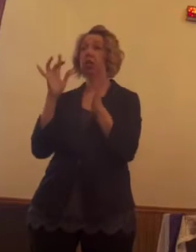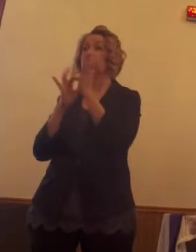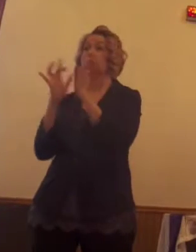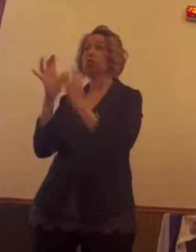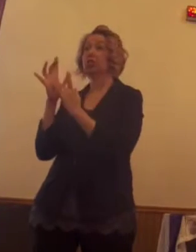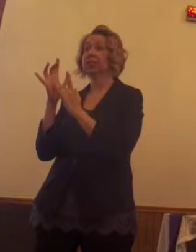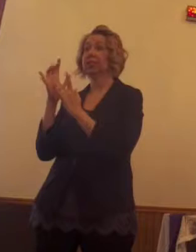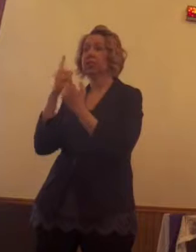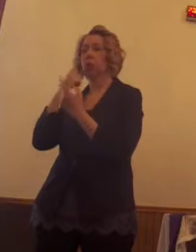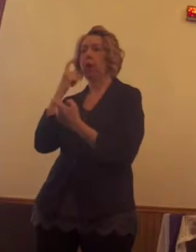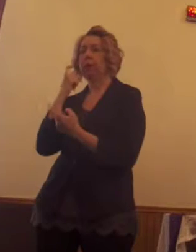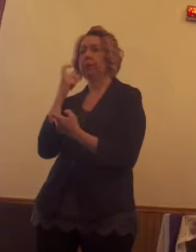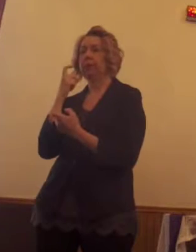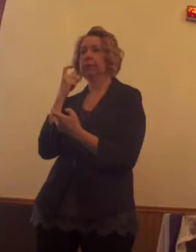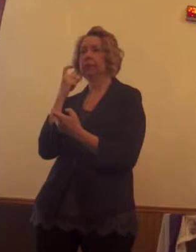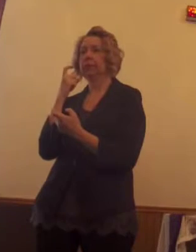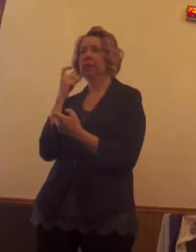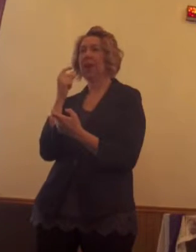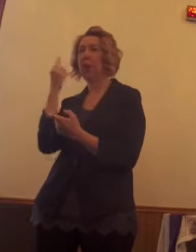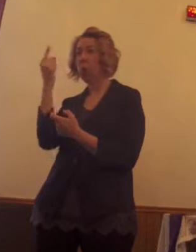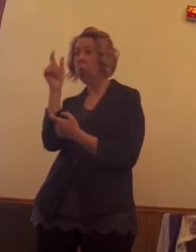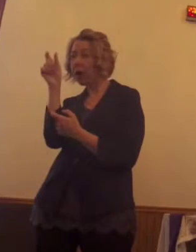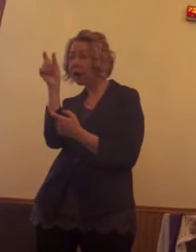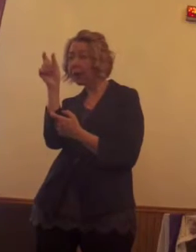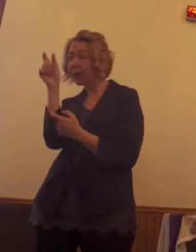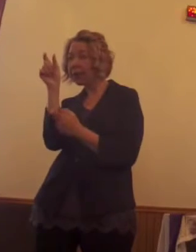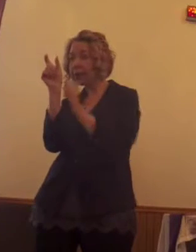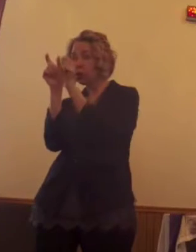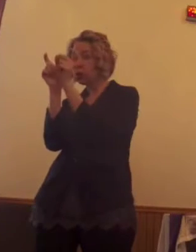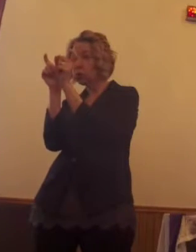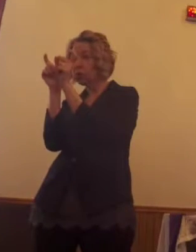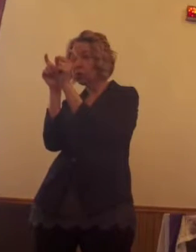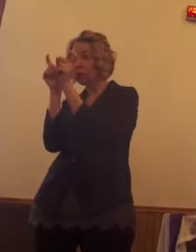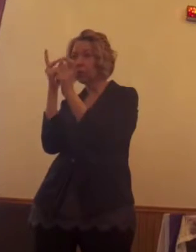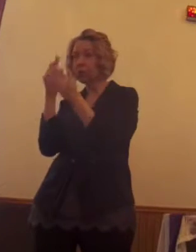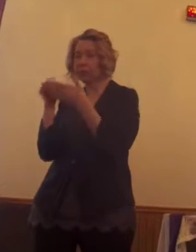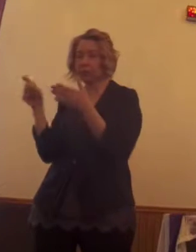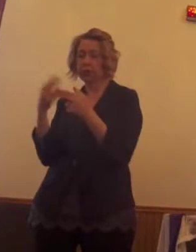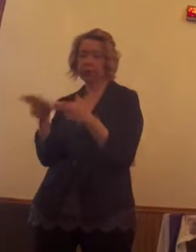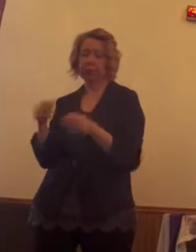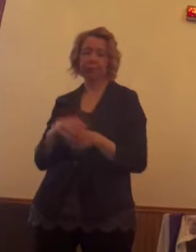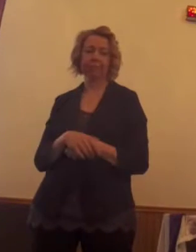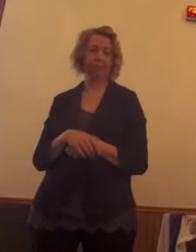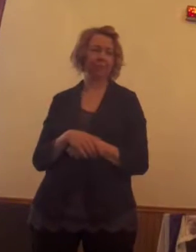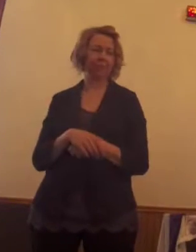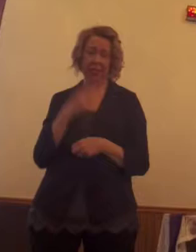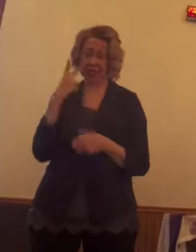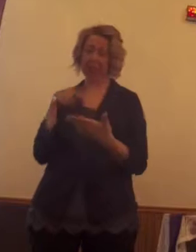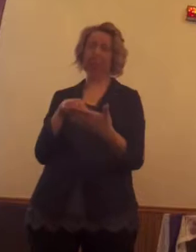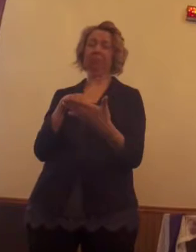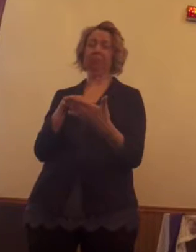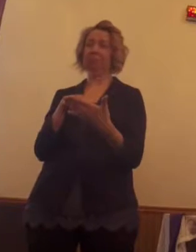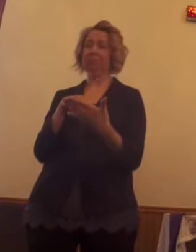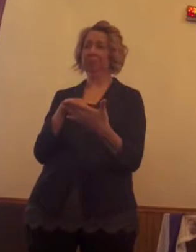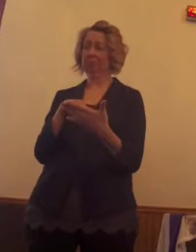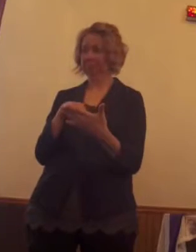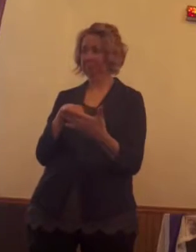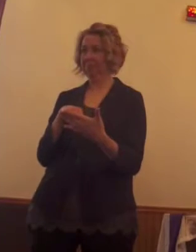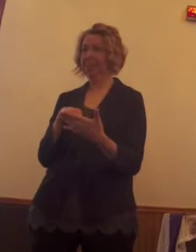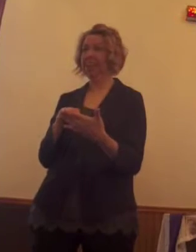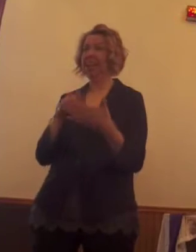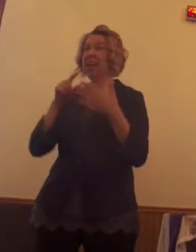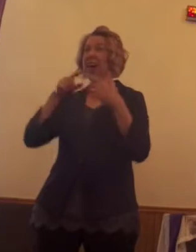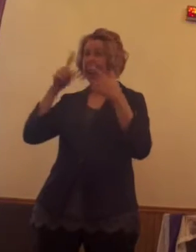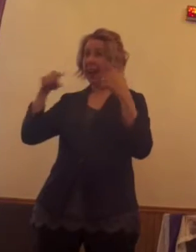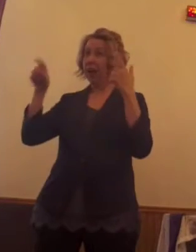Jesus wept. The shortest verse in the whole Bible. I saw that, oh, giving him 45 verses